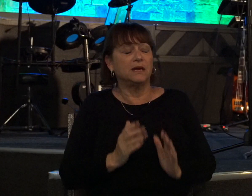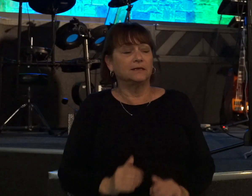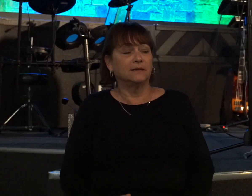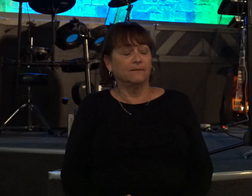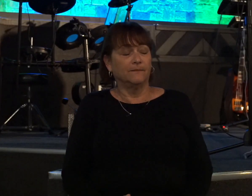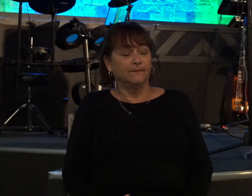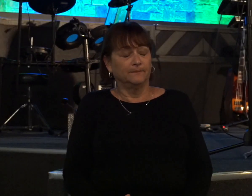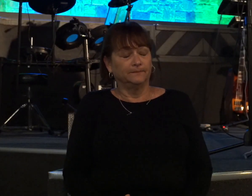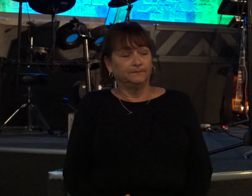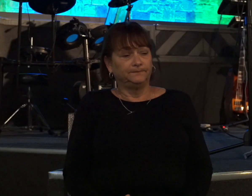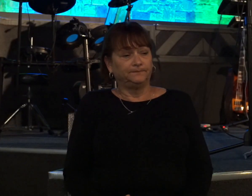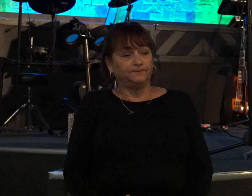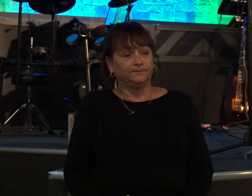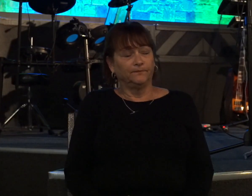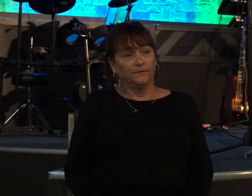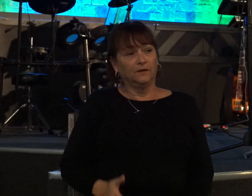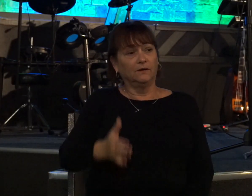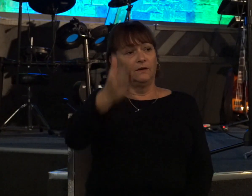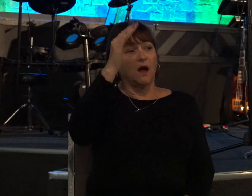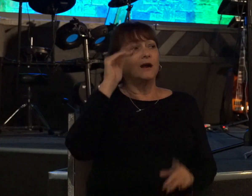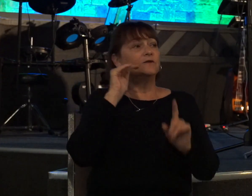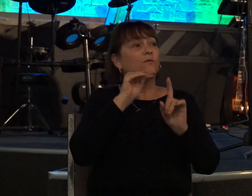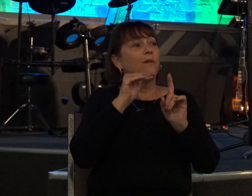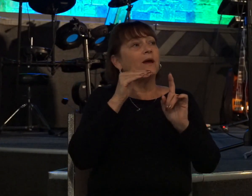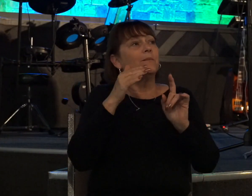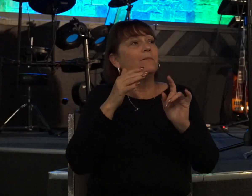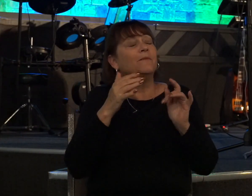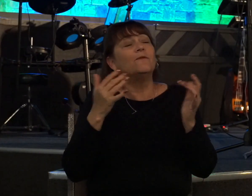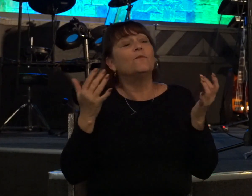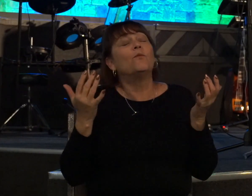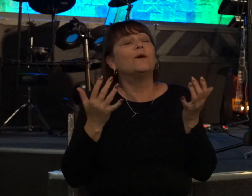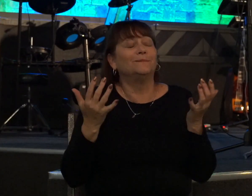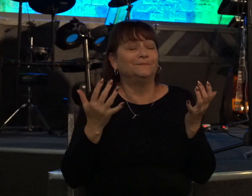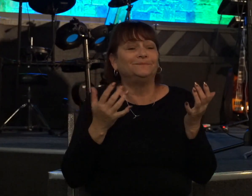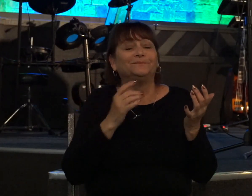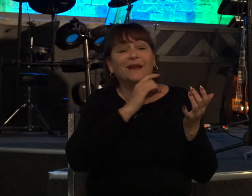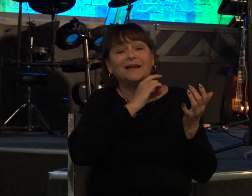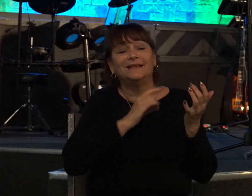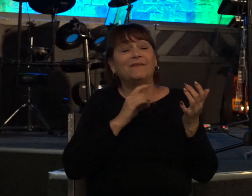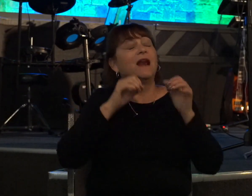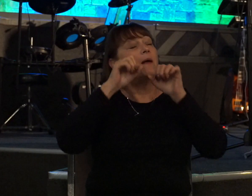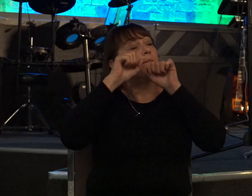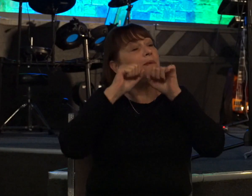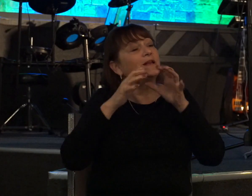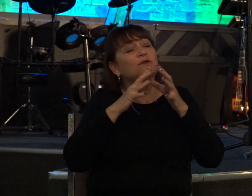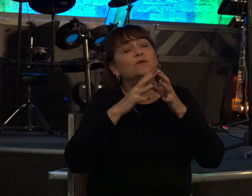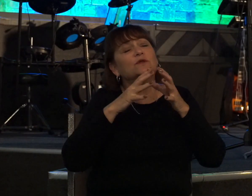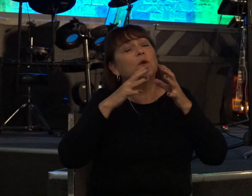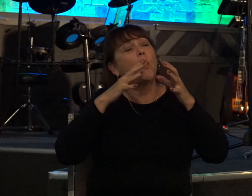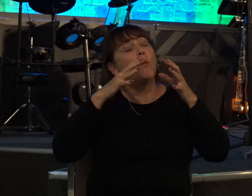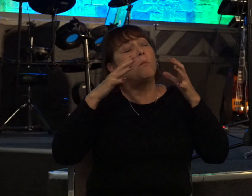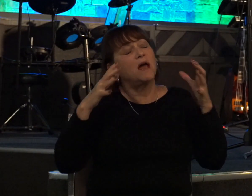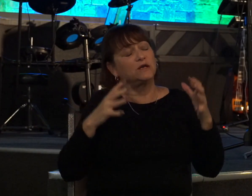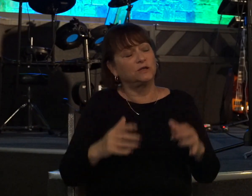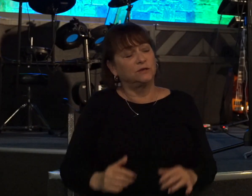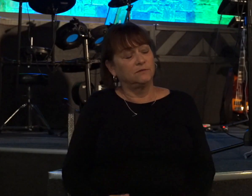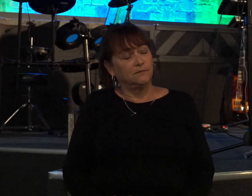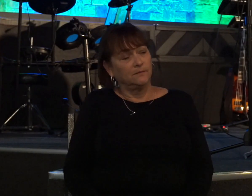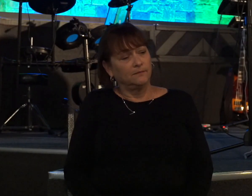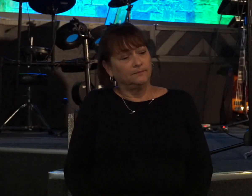look at what god is reminding him of here david i've blessed you so much i i made